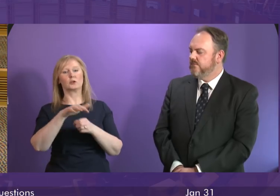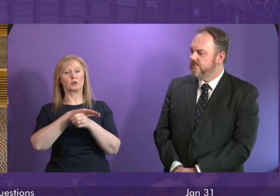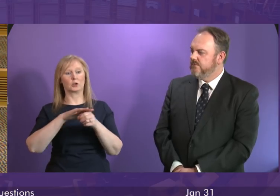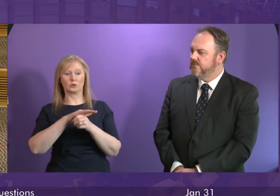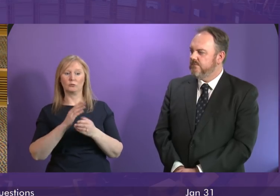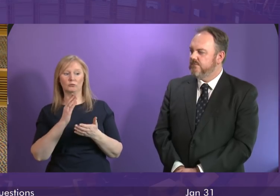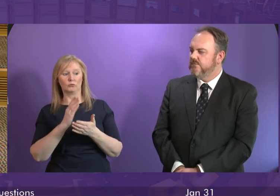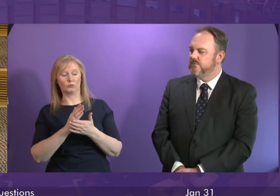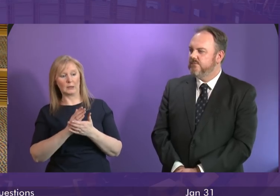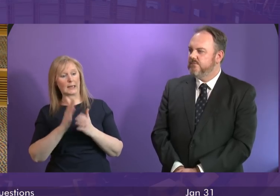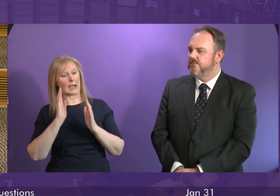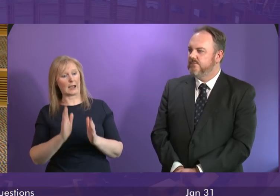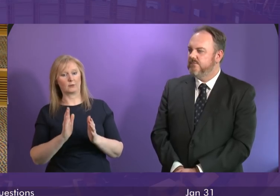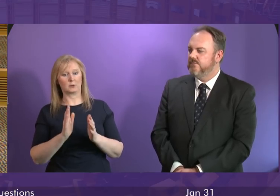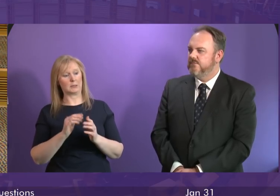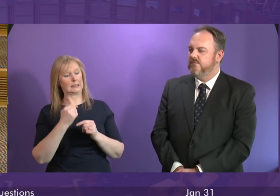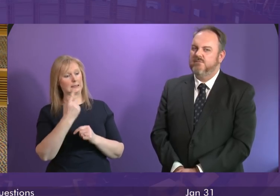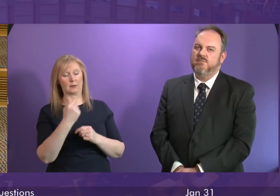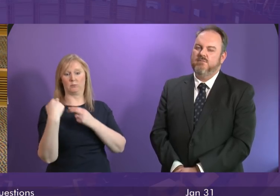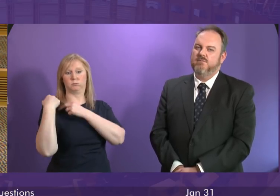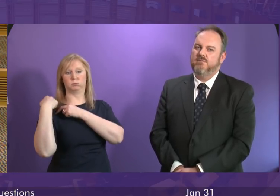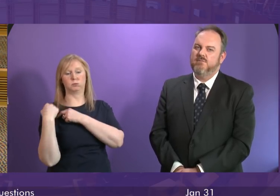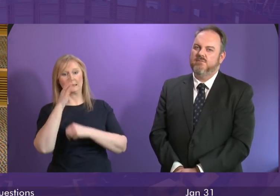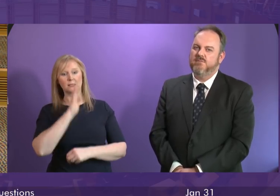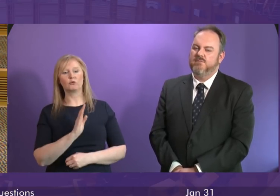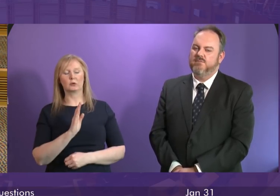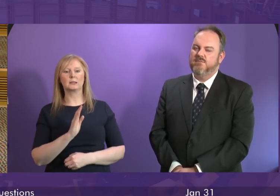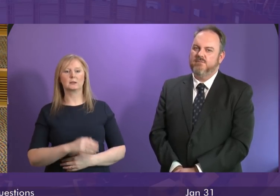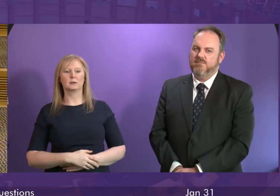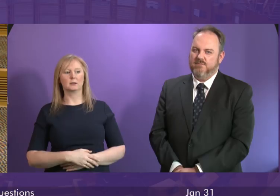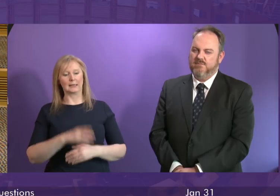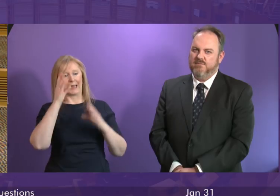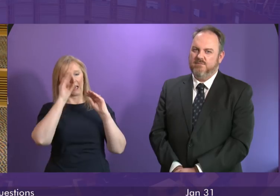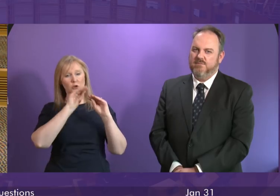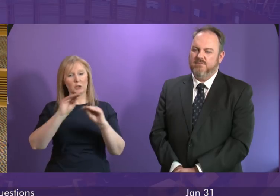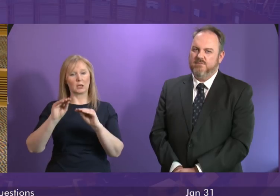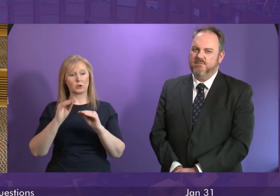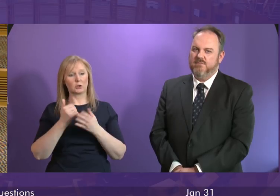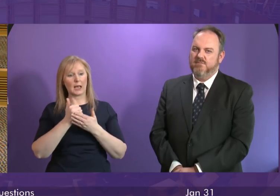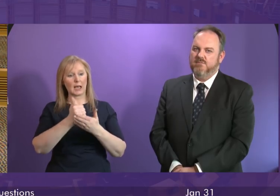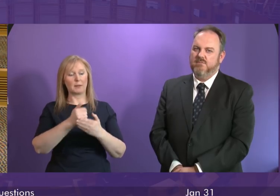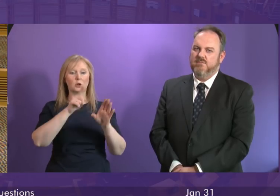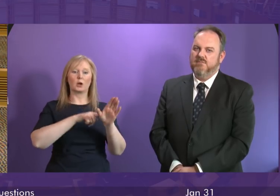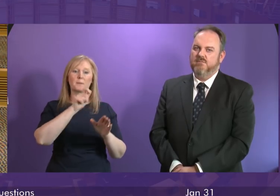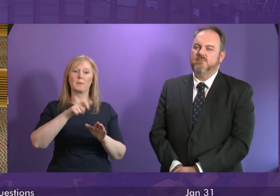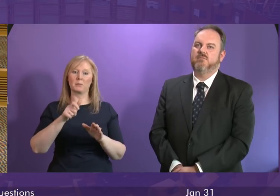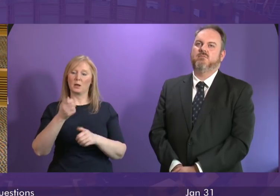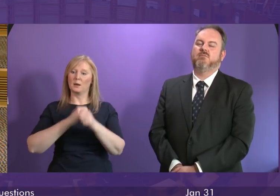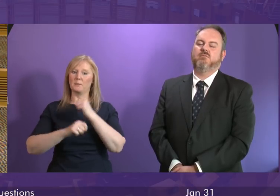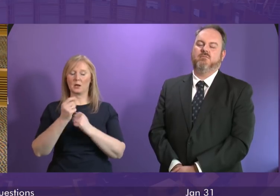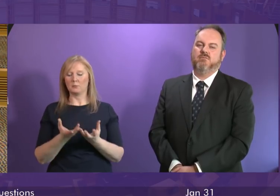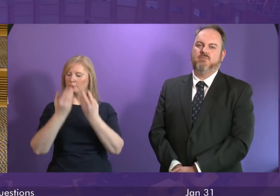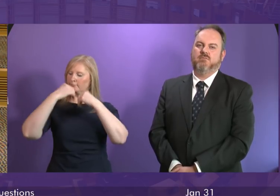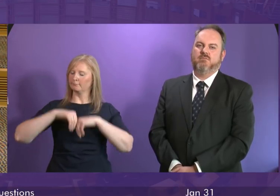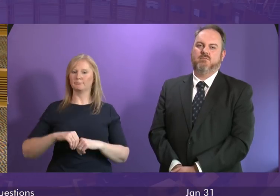their responsibilities must be taken by them very seriously education helps to empower young people into themselves knowing